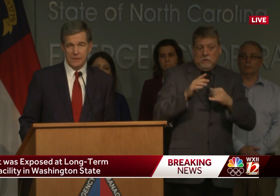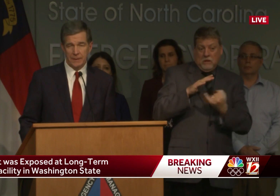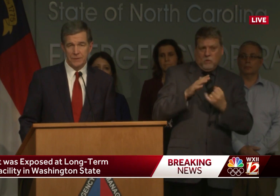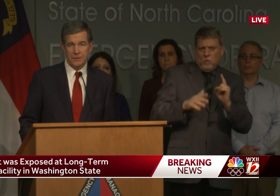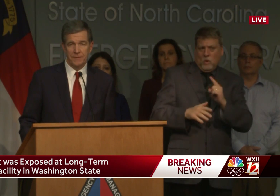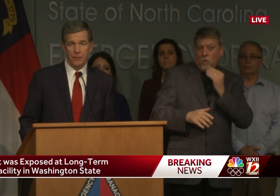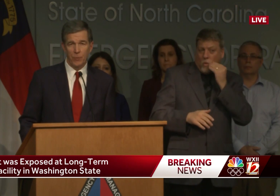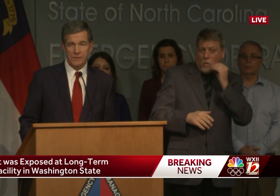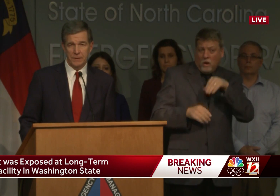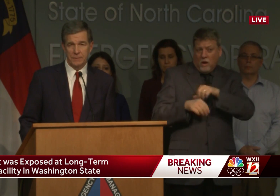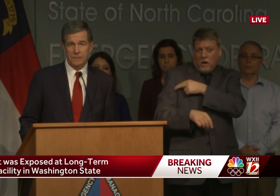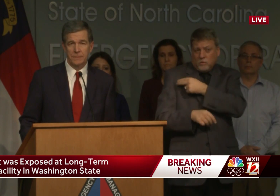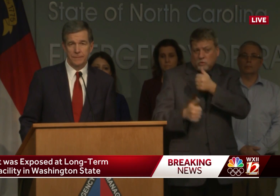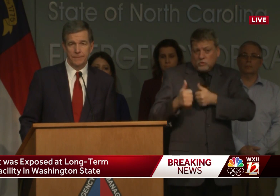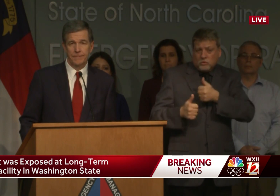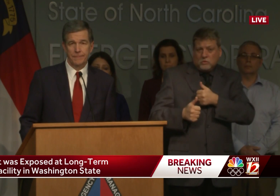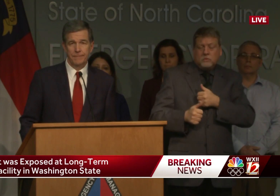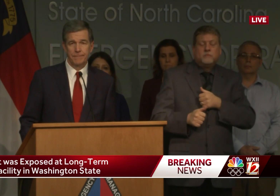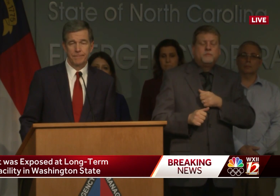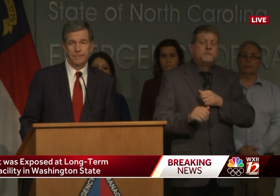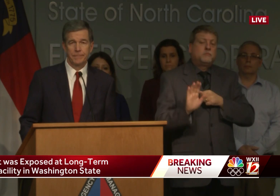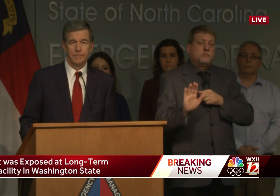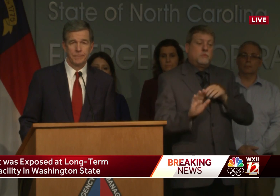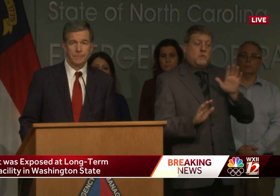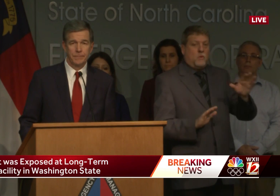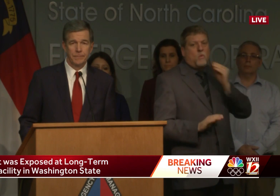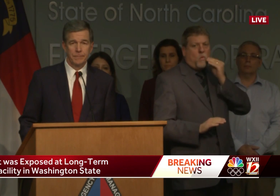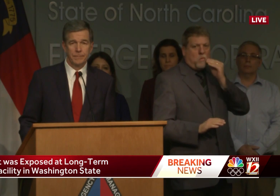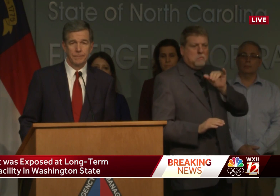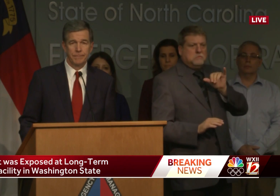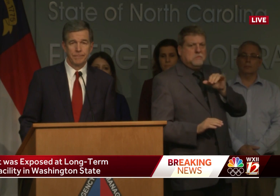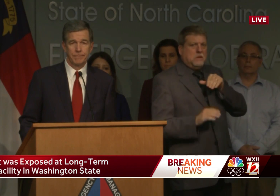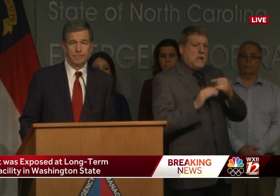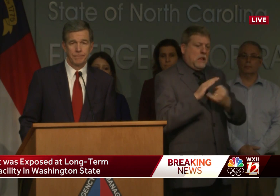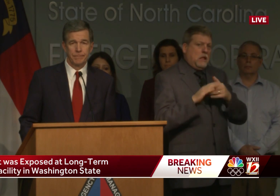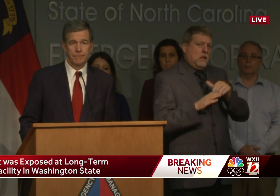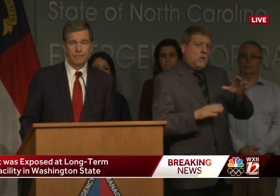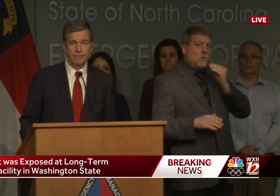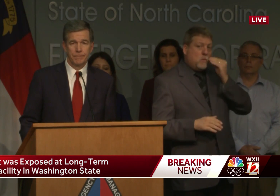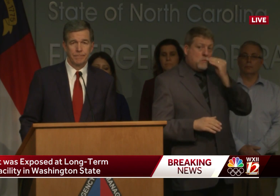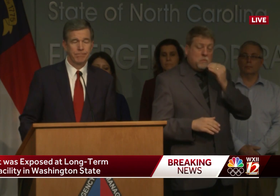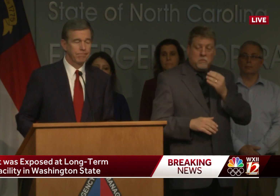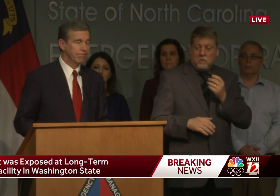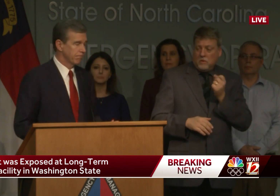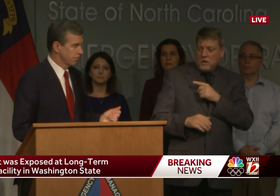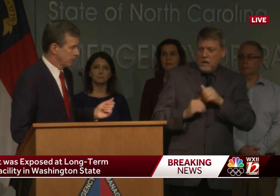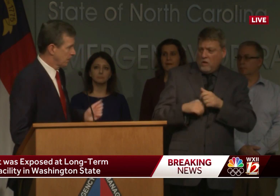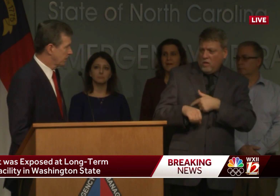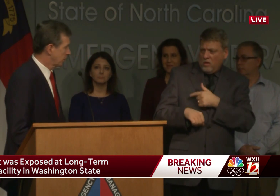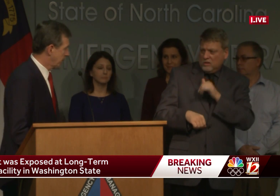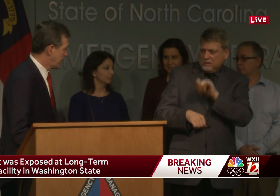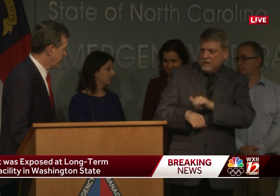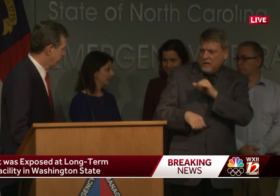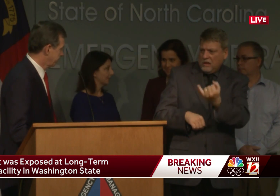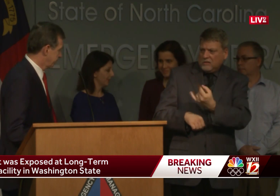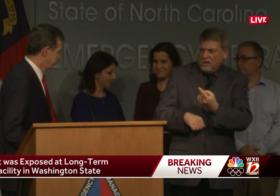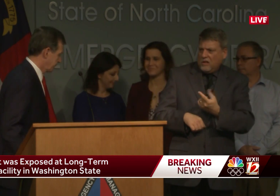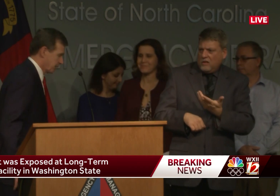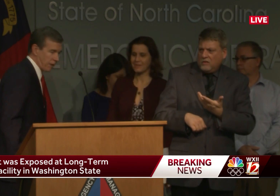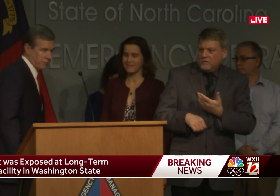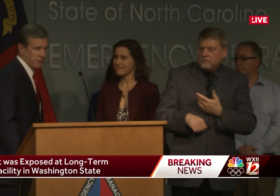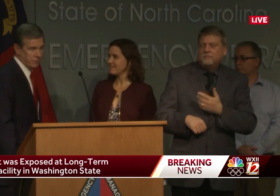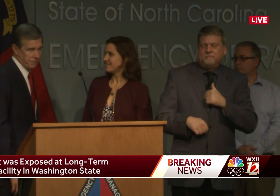They're in isolation at their residence. And how long do you anticipate that they could be there? Turn that over.